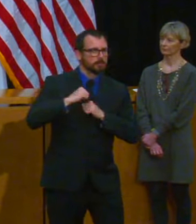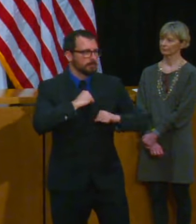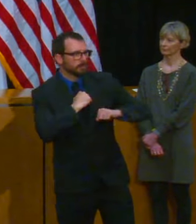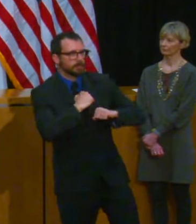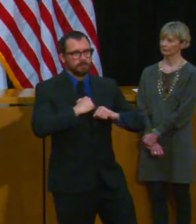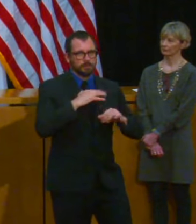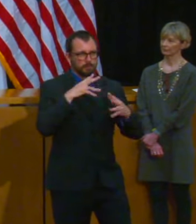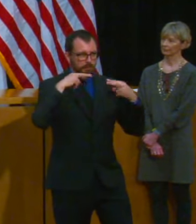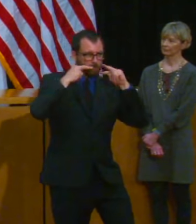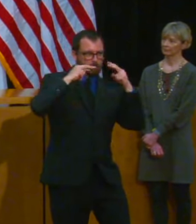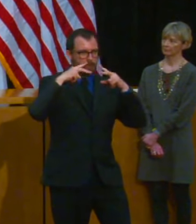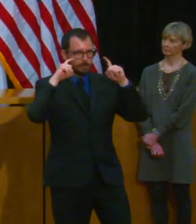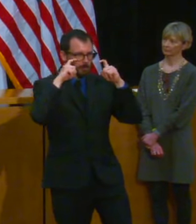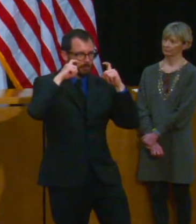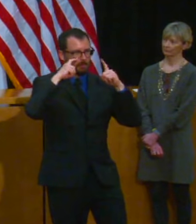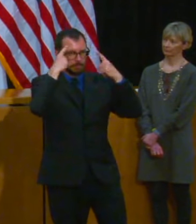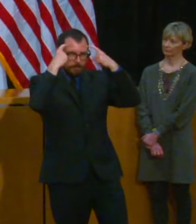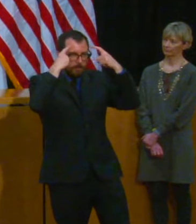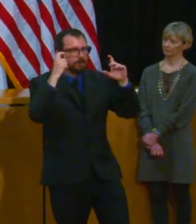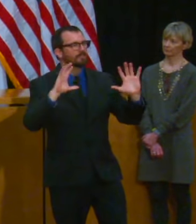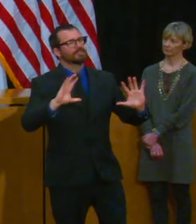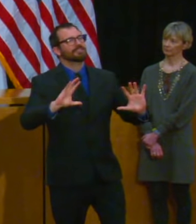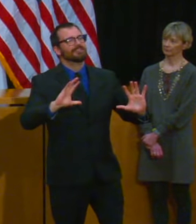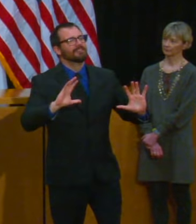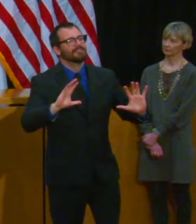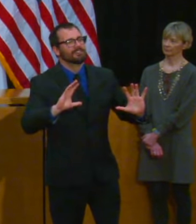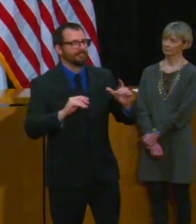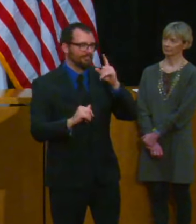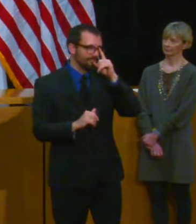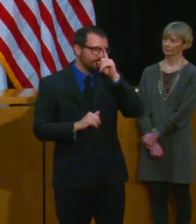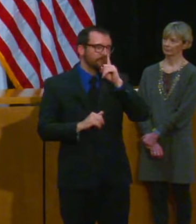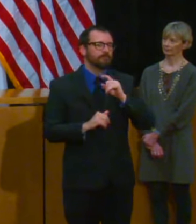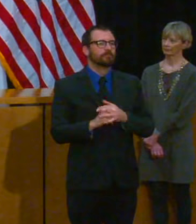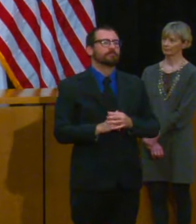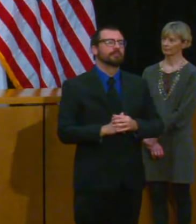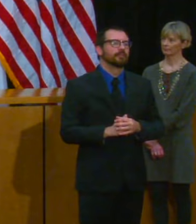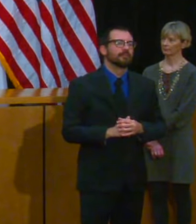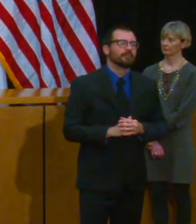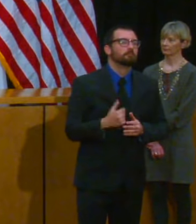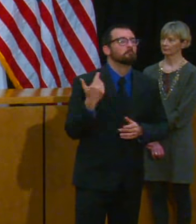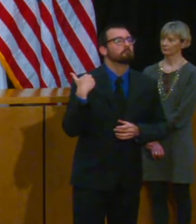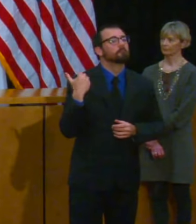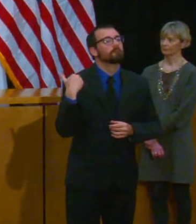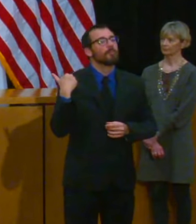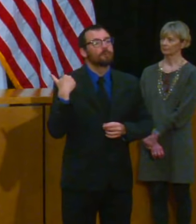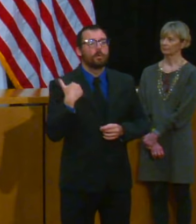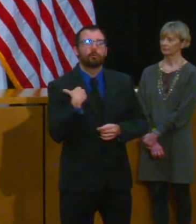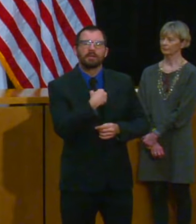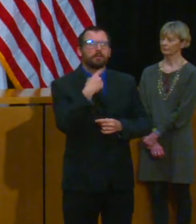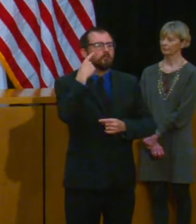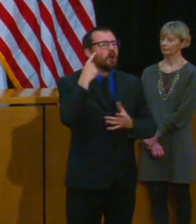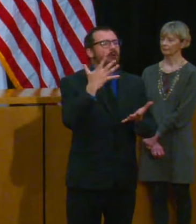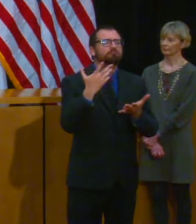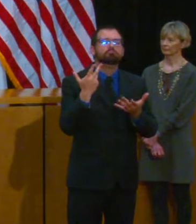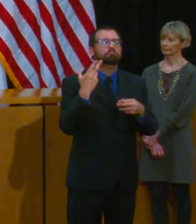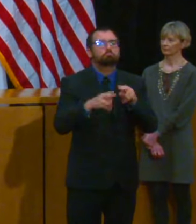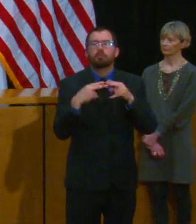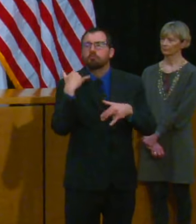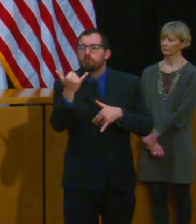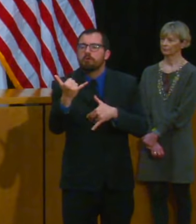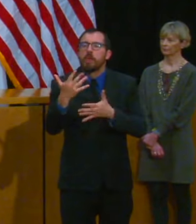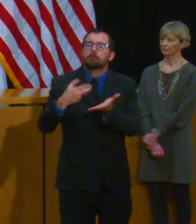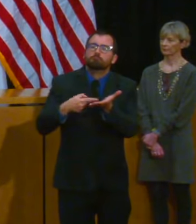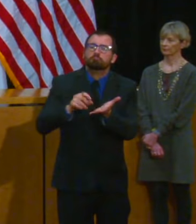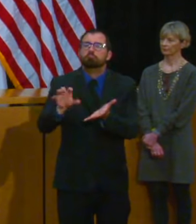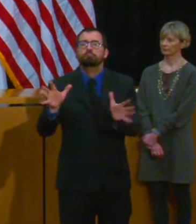so for us that trust that credibility issue is going to be really important for the success of this program and